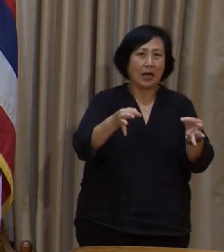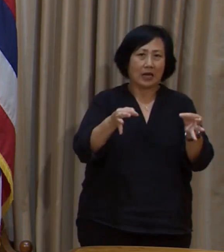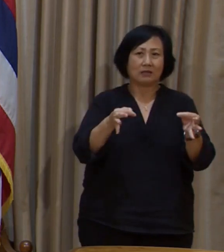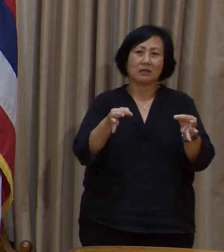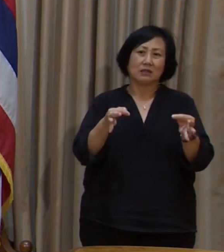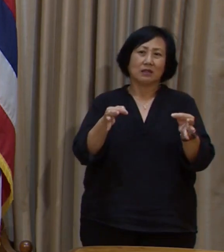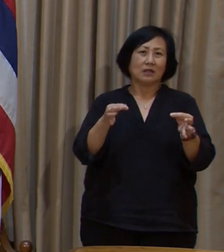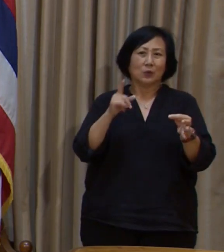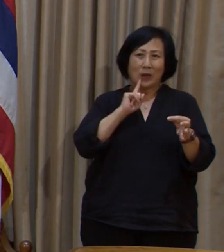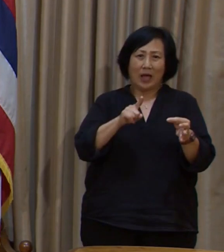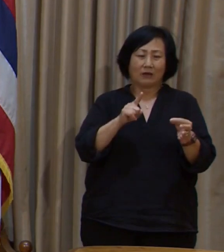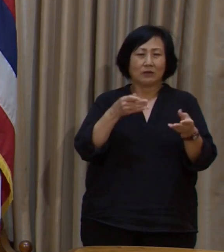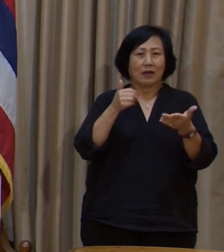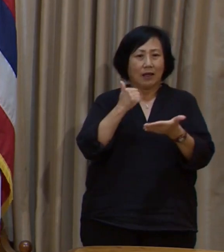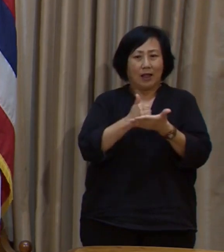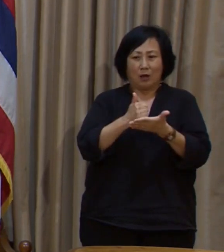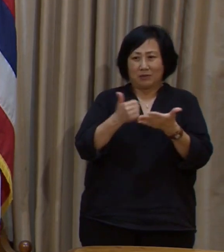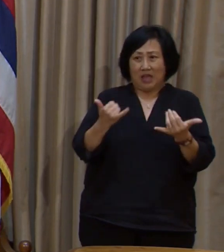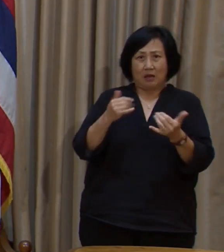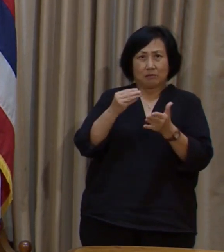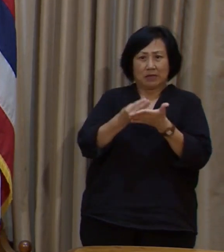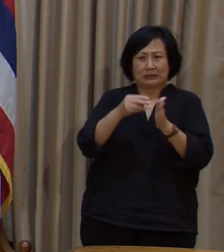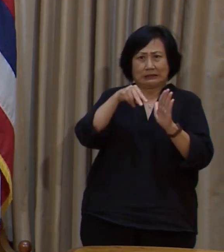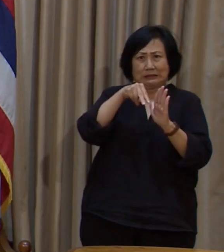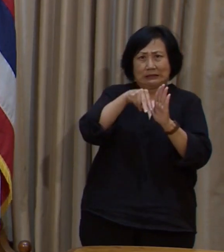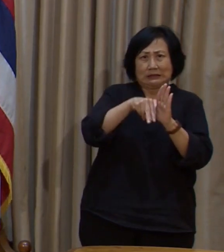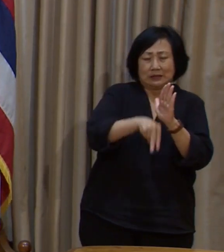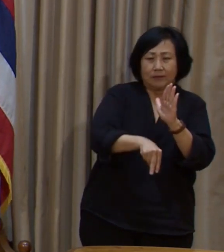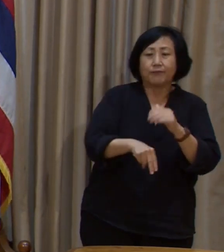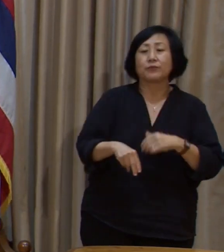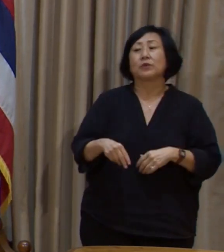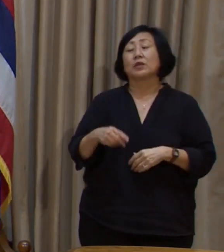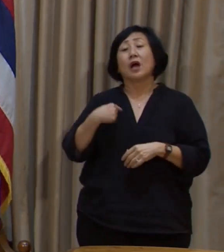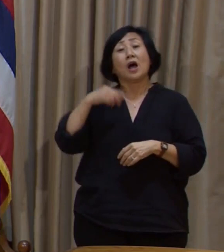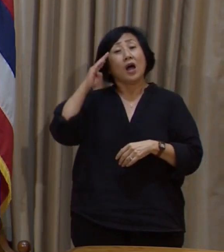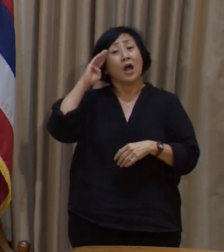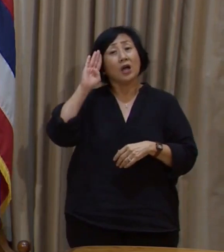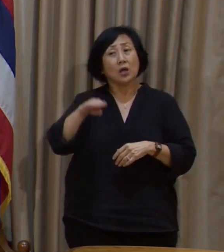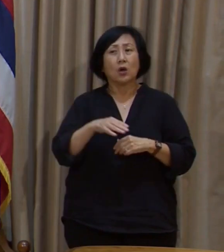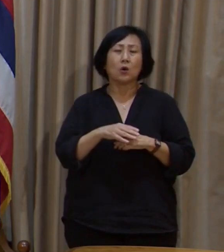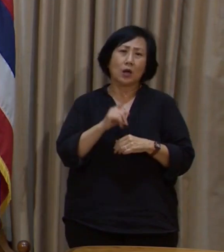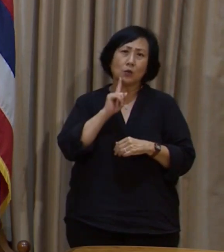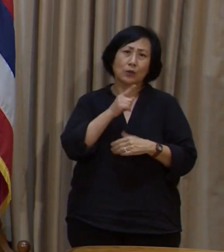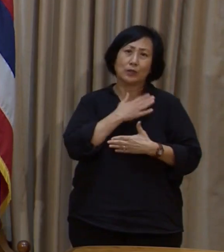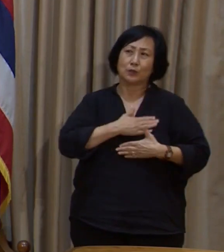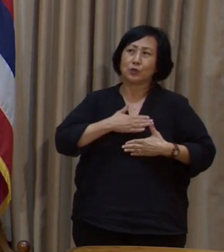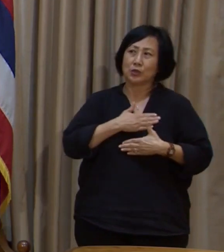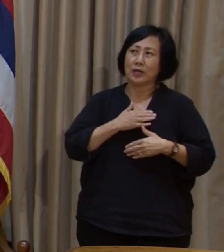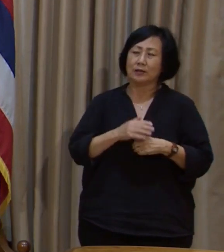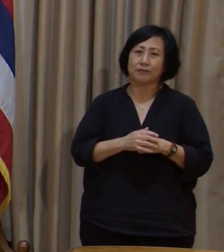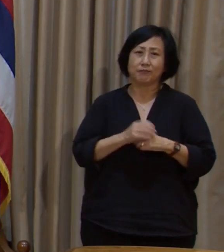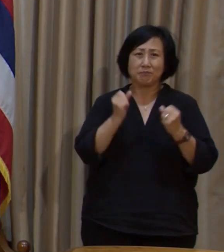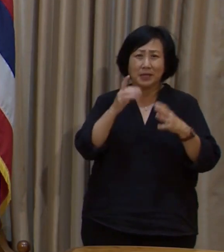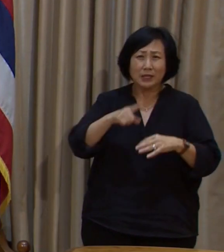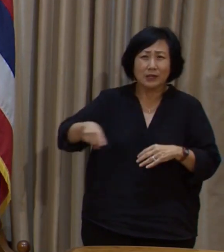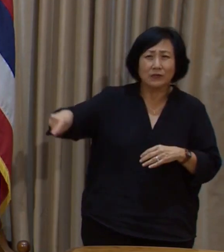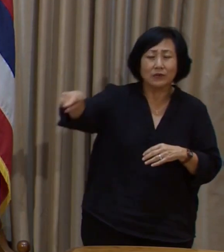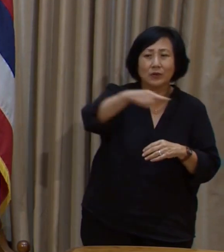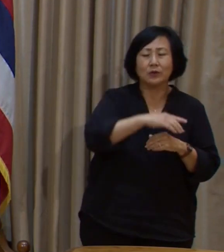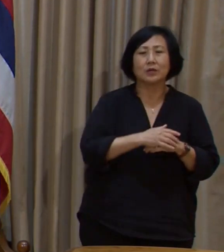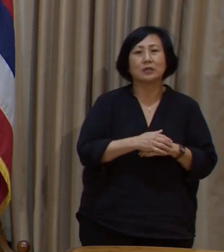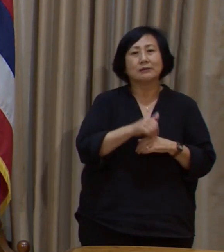to deal with this budget crisis. I recognize and deeply appreciate the sacrifices,